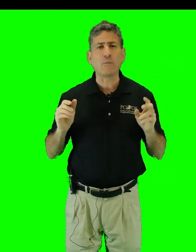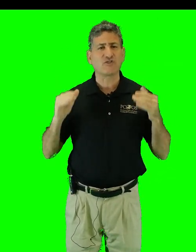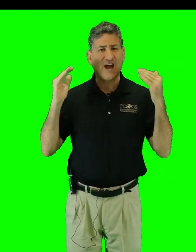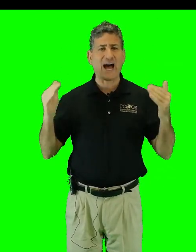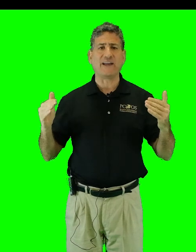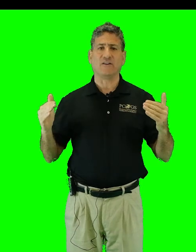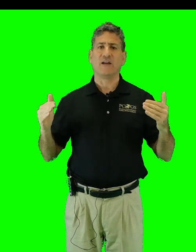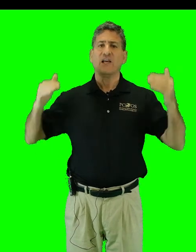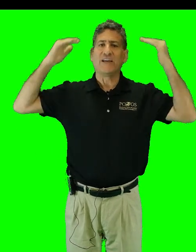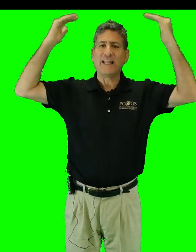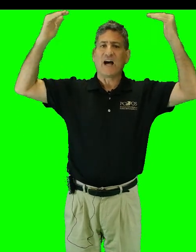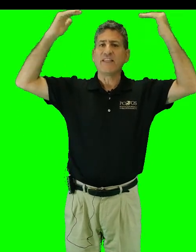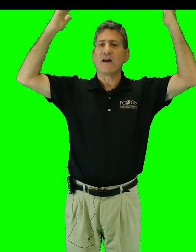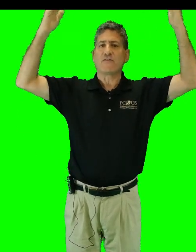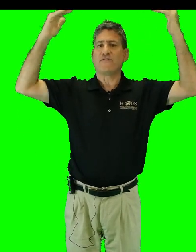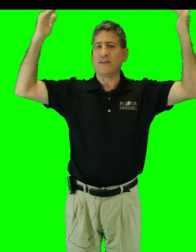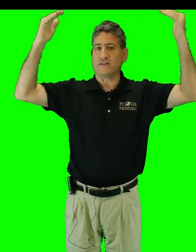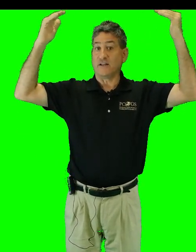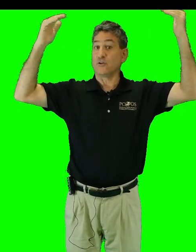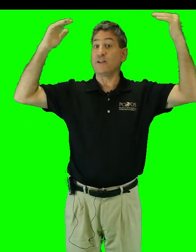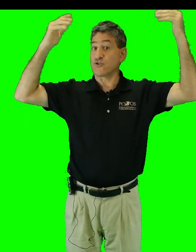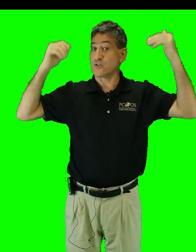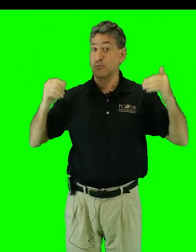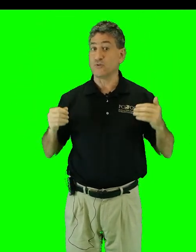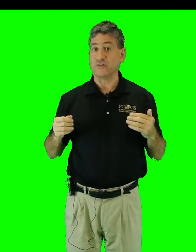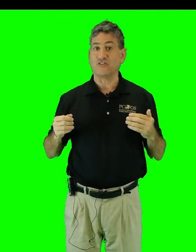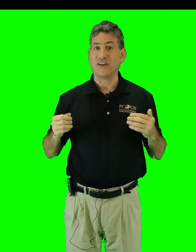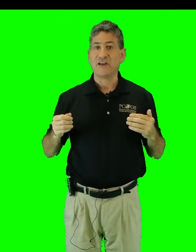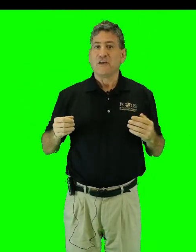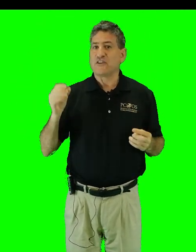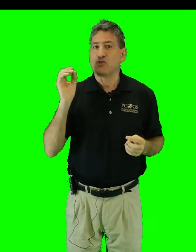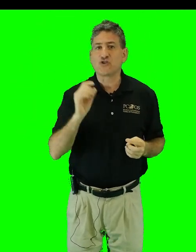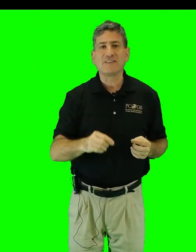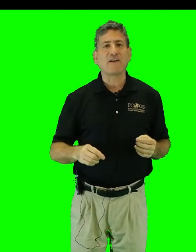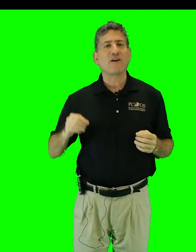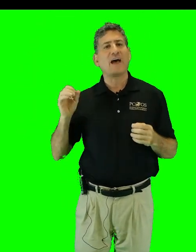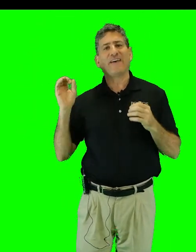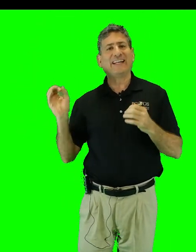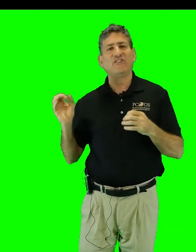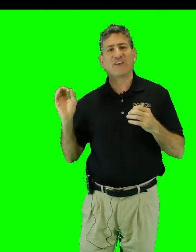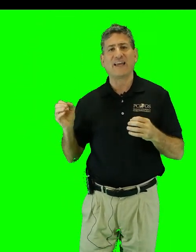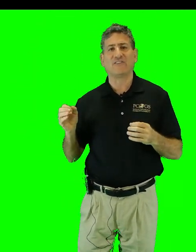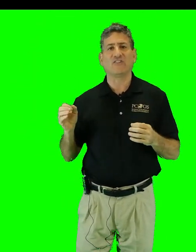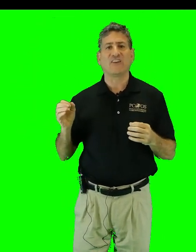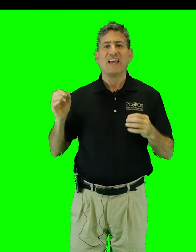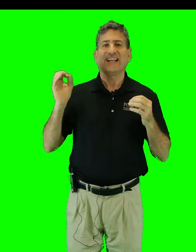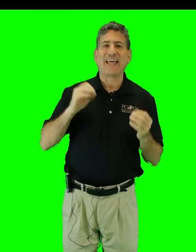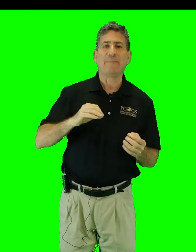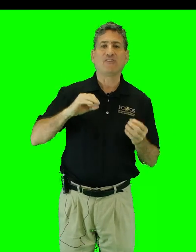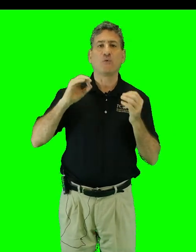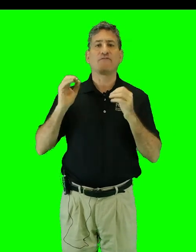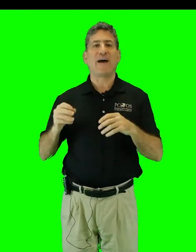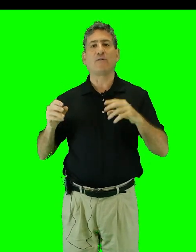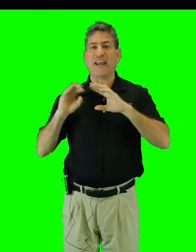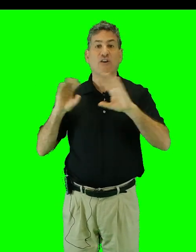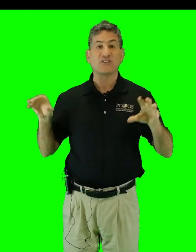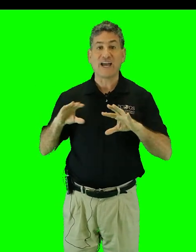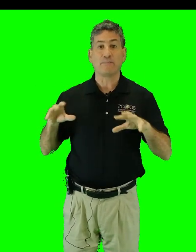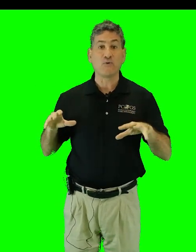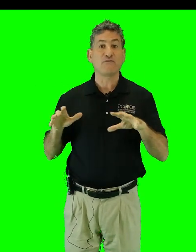much higher than in any other field, including jurisprudence, that you should never have any scientist claiming to have found airtight proof